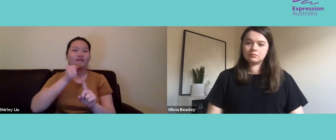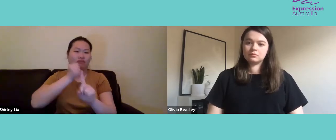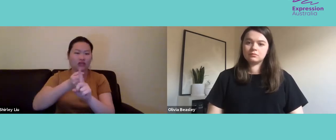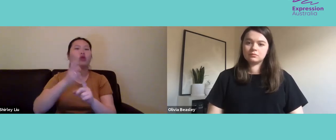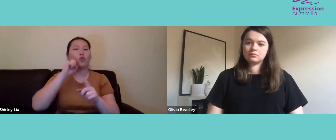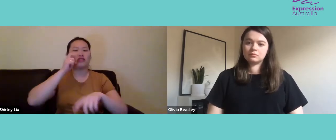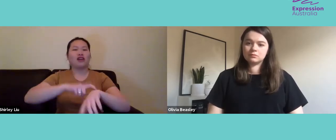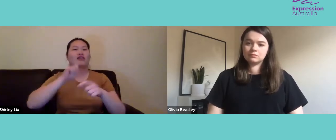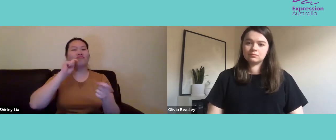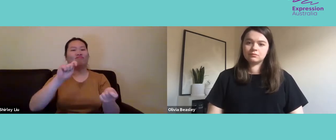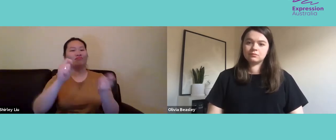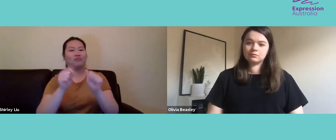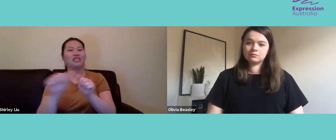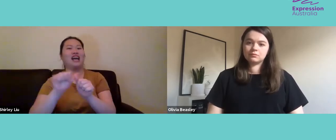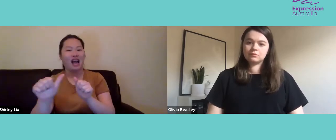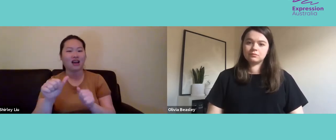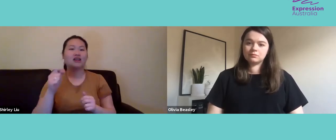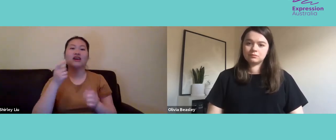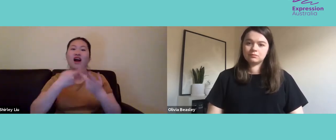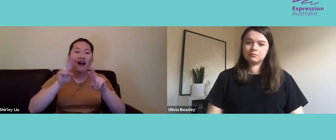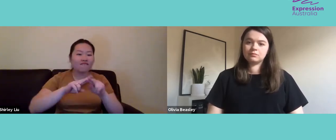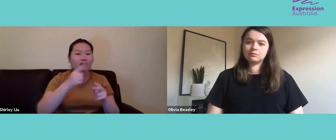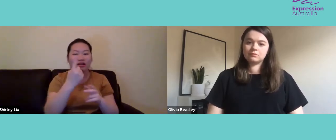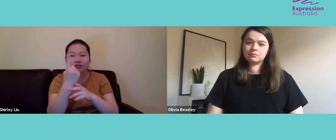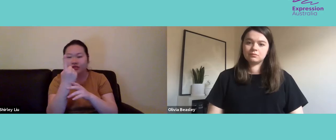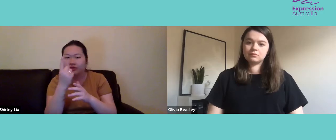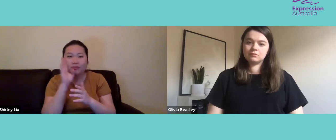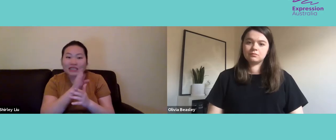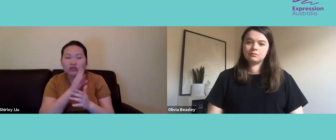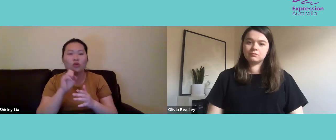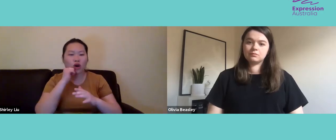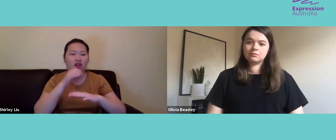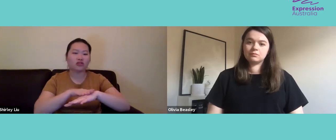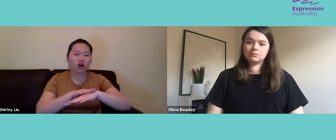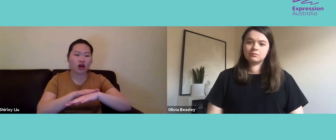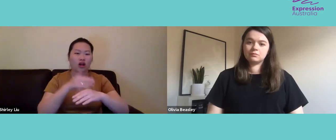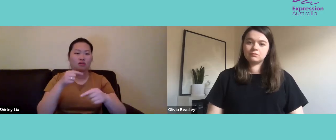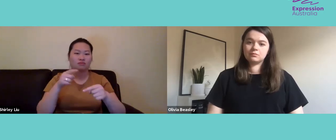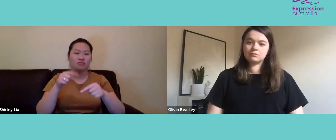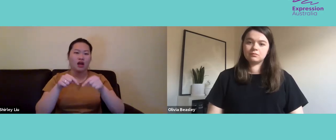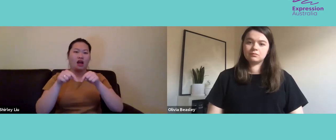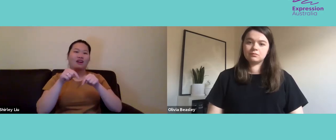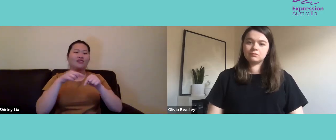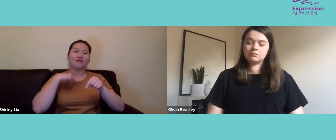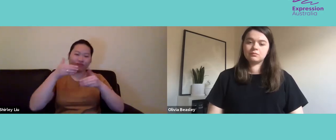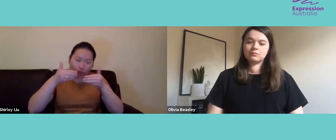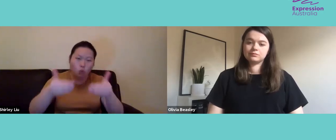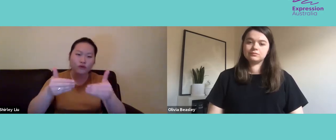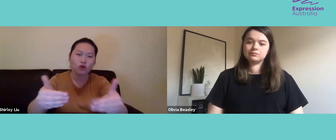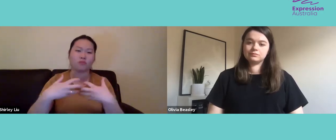base and hopefully through that things will get better over time. And that we need to always be